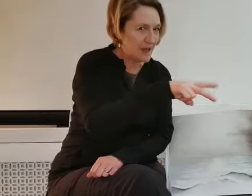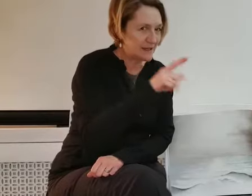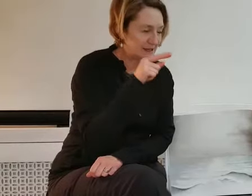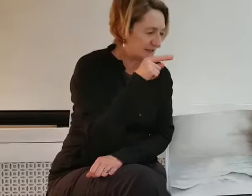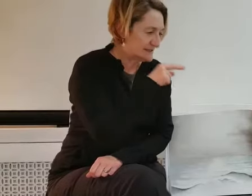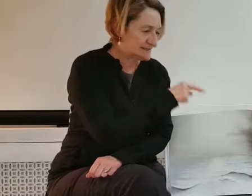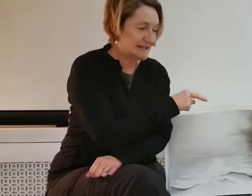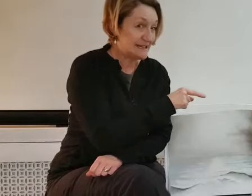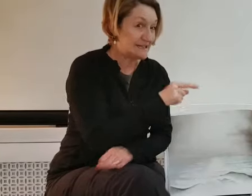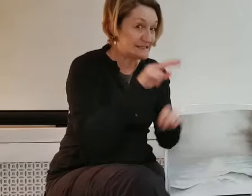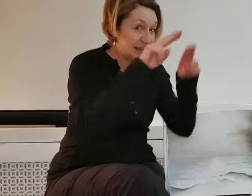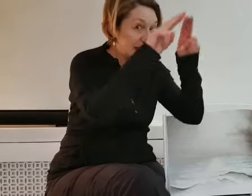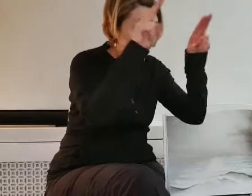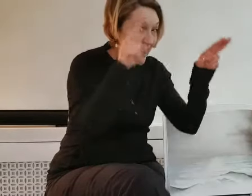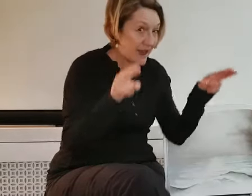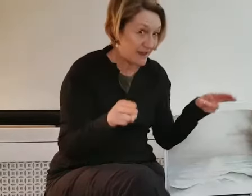to his cave.